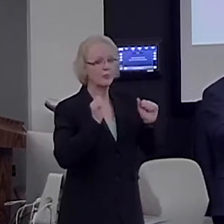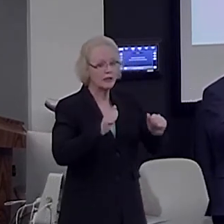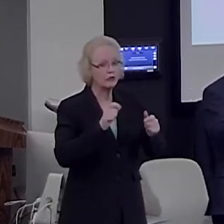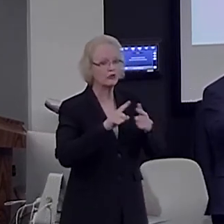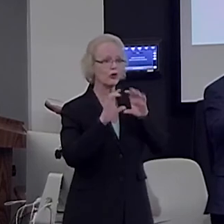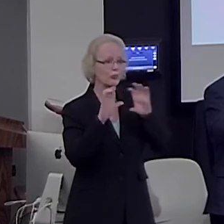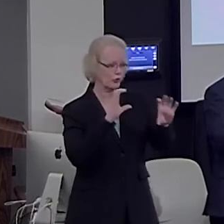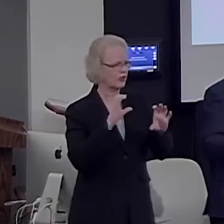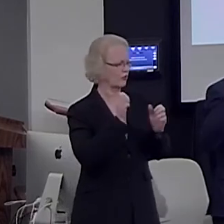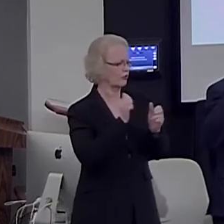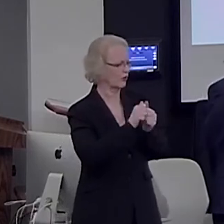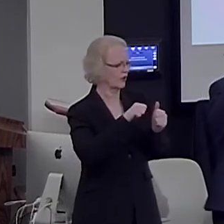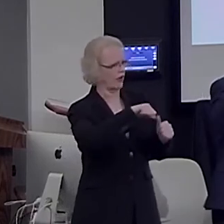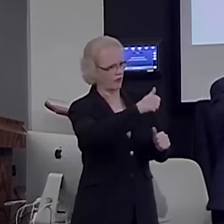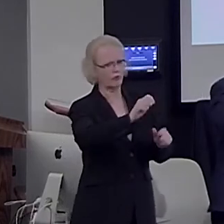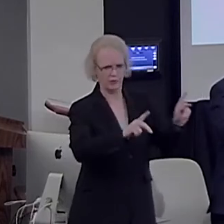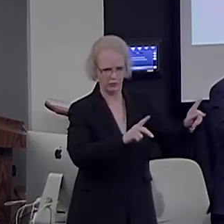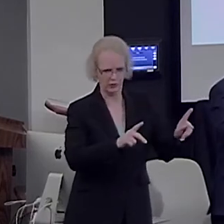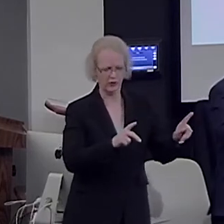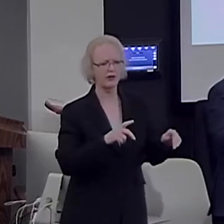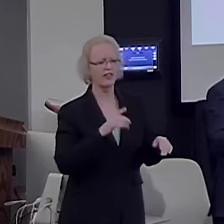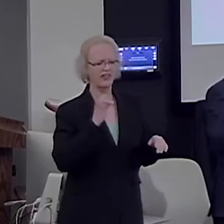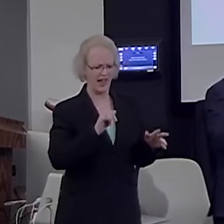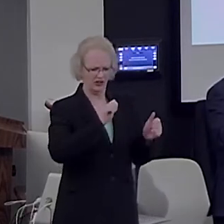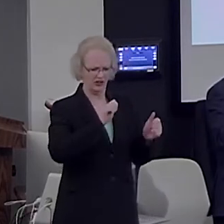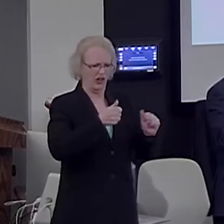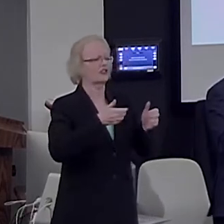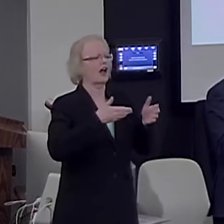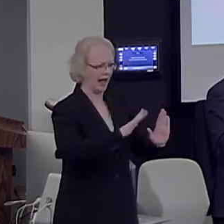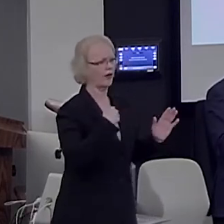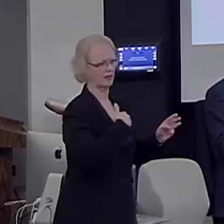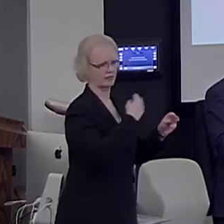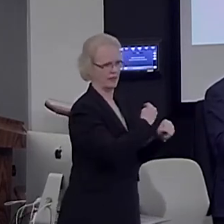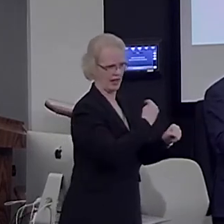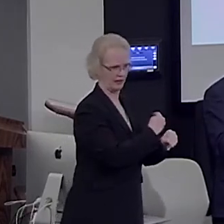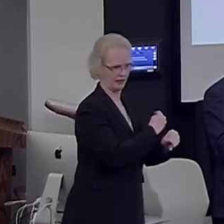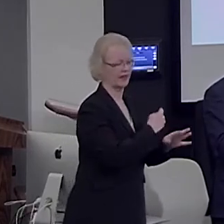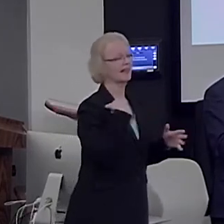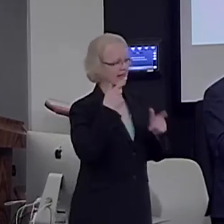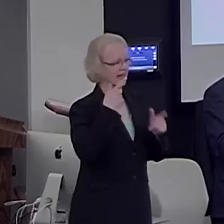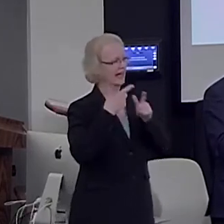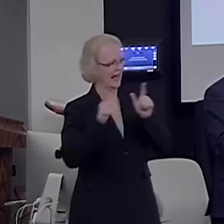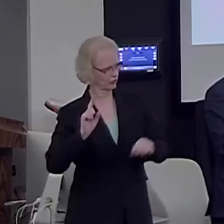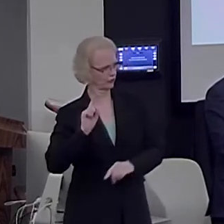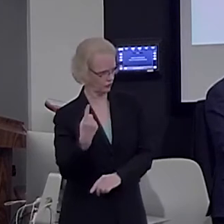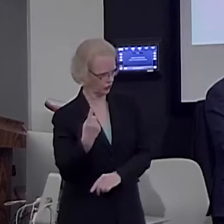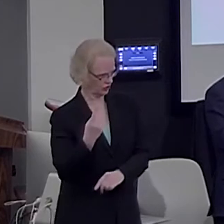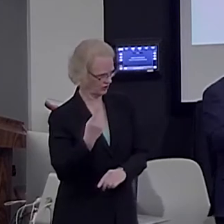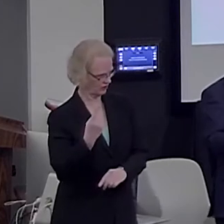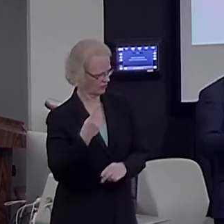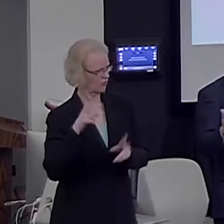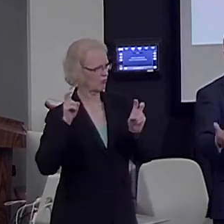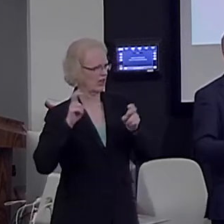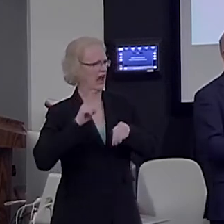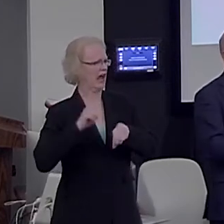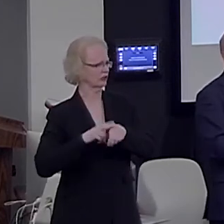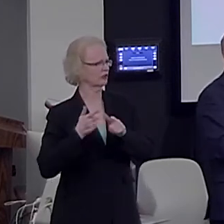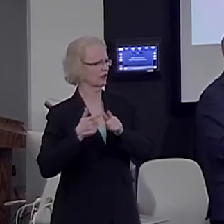communicate with others, and this allowed us to do mathematics. Language was first, natural language, and everything else